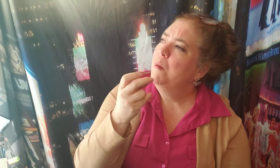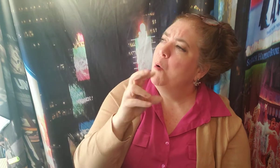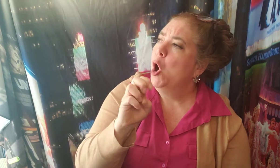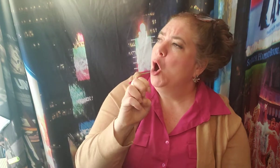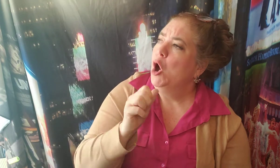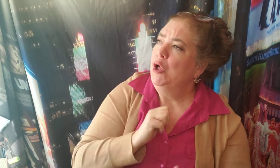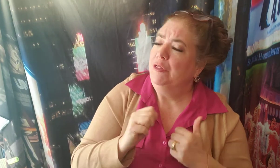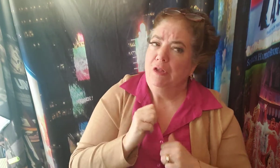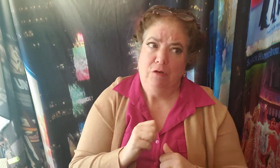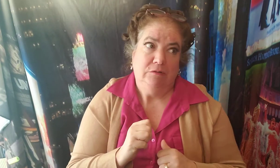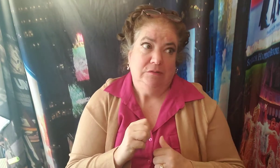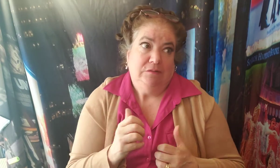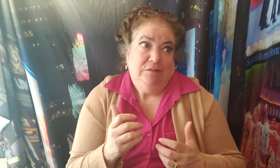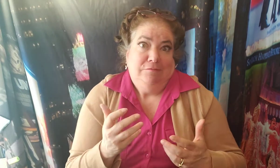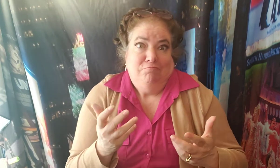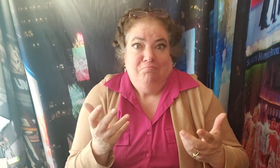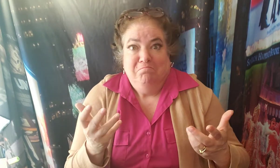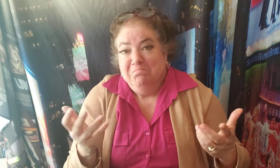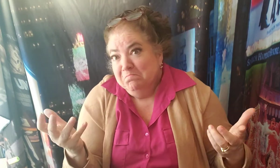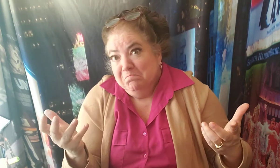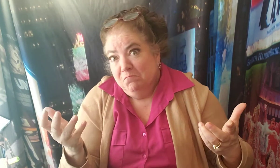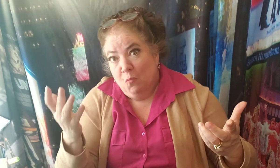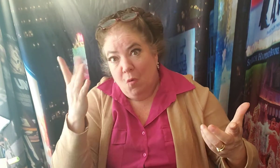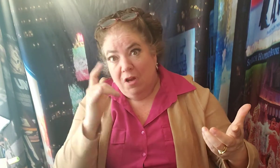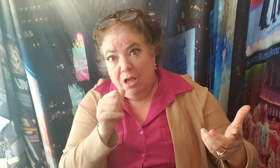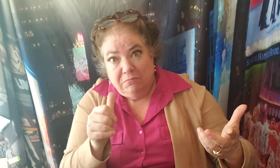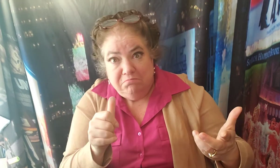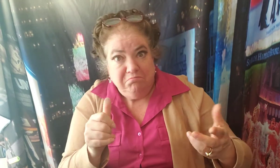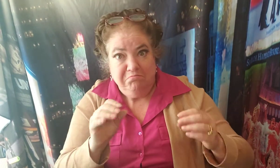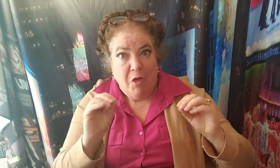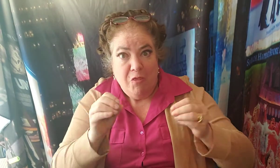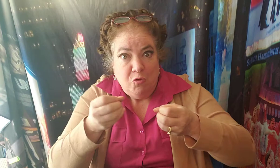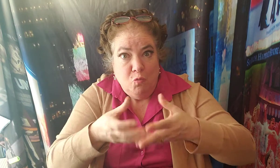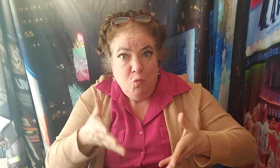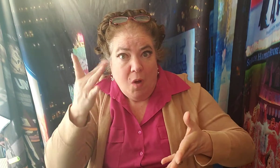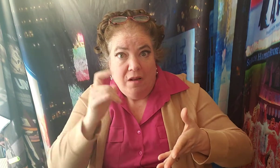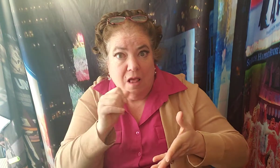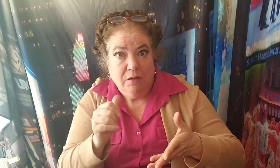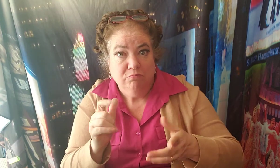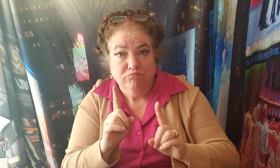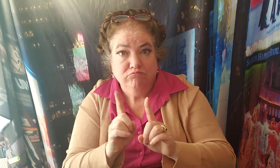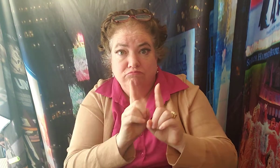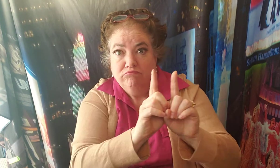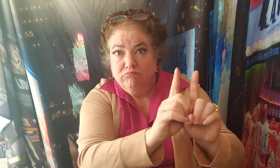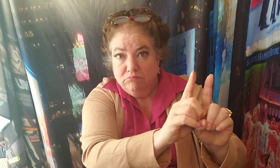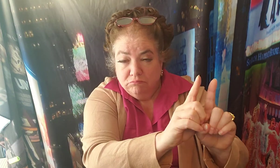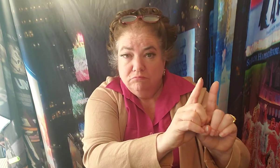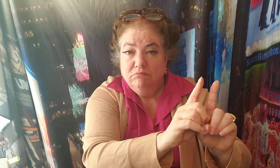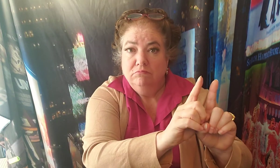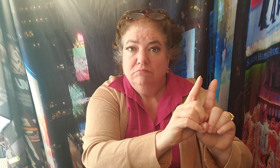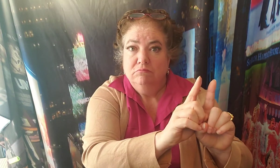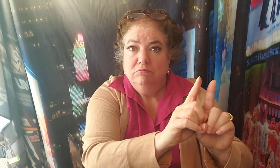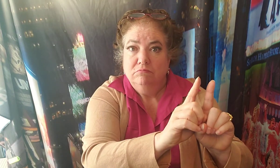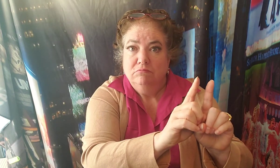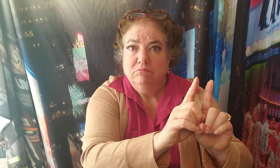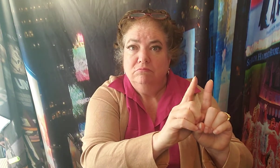So June Havoc thought, what the heck, if I got to lose? Sure. And she went. And this voice from the